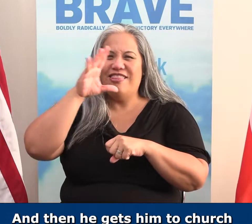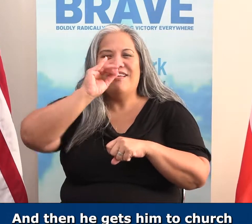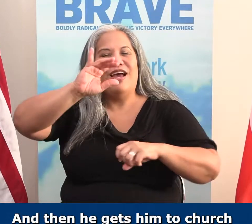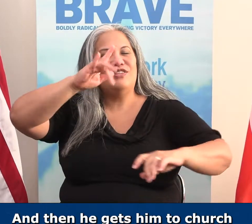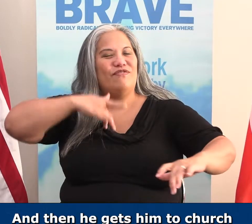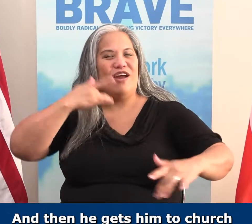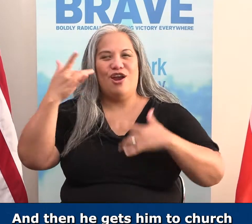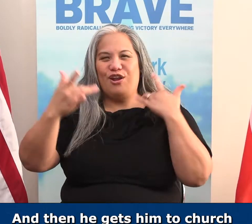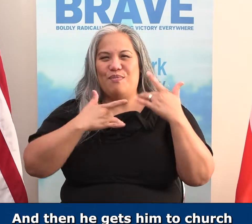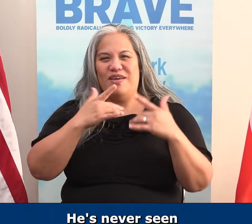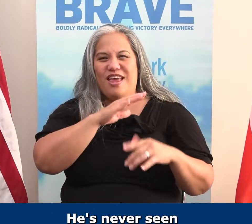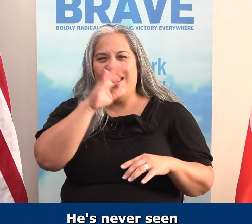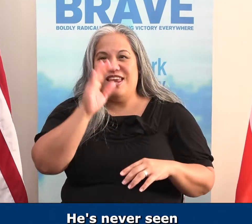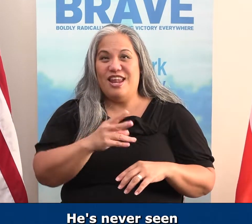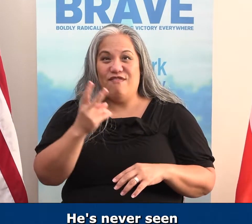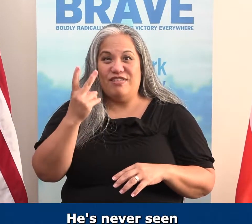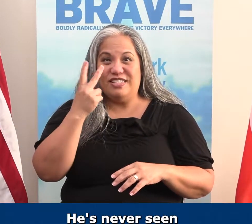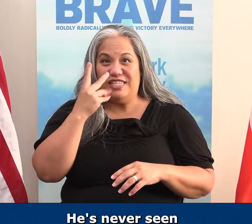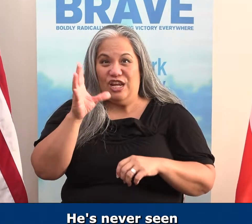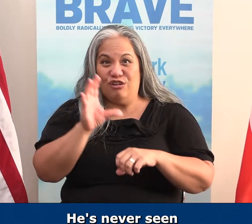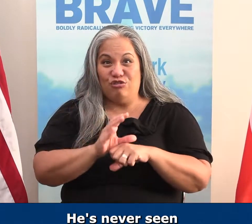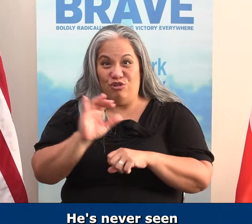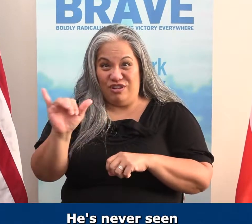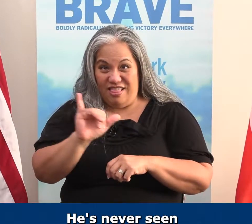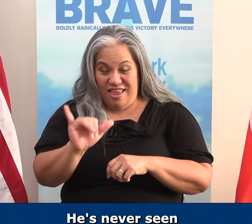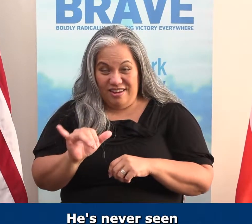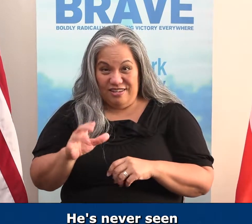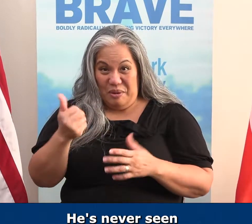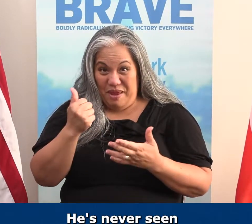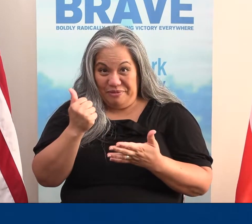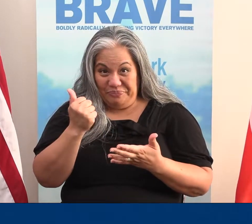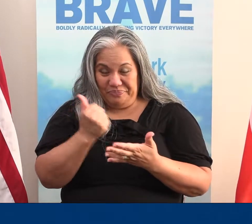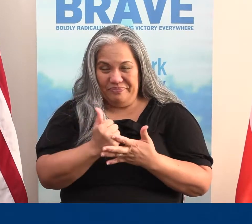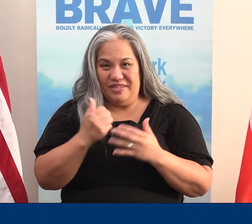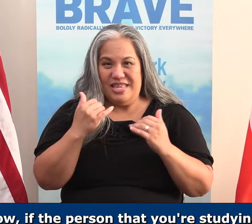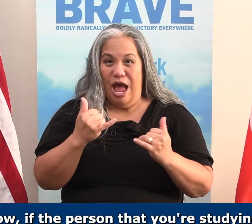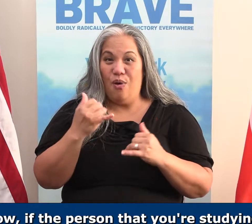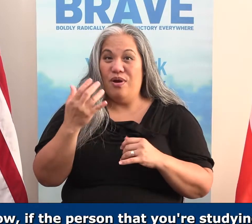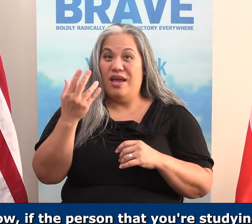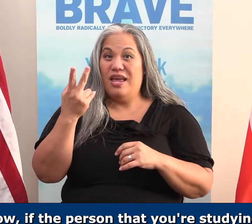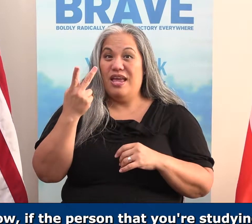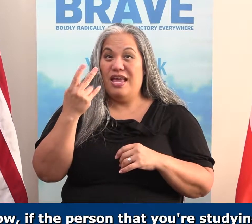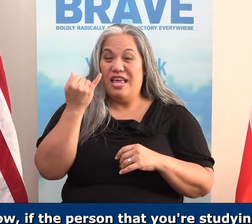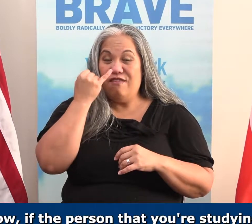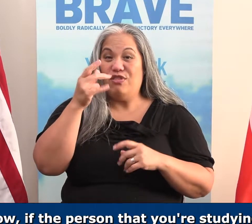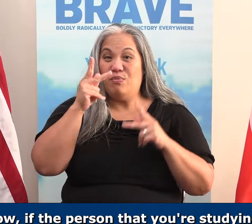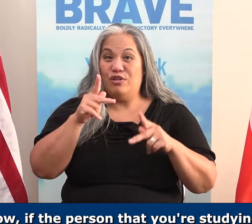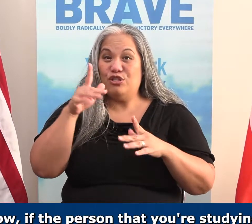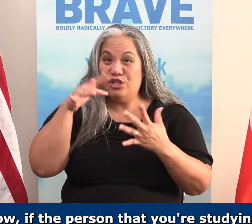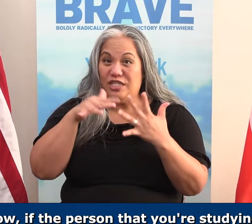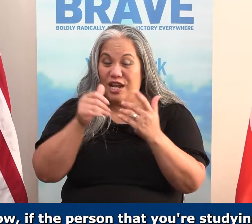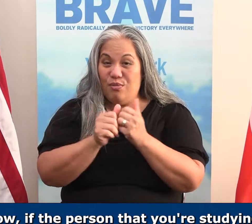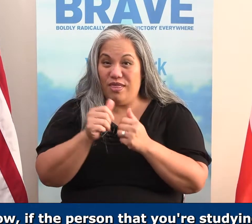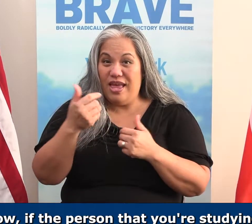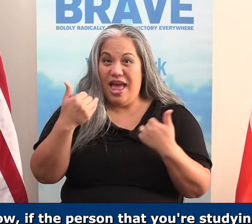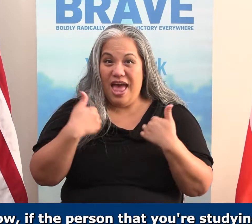up. He's never seen a church like this. Amen? Now, if the person that you're studying with has